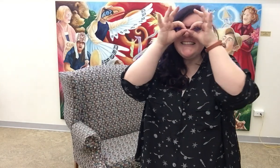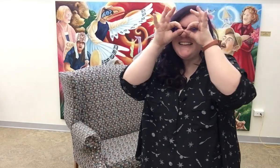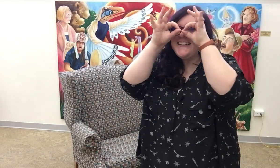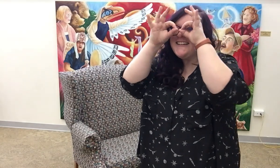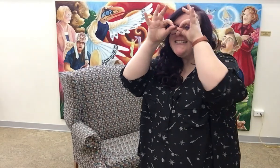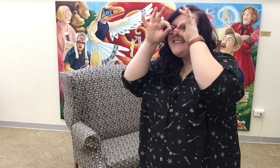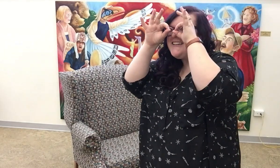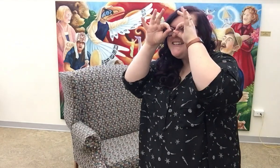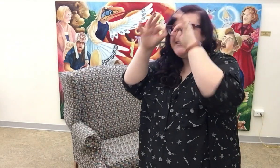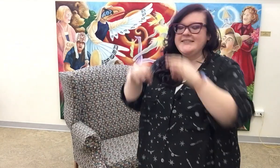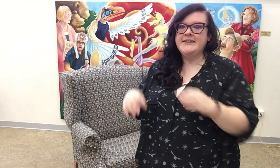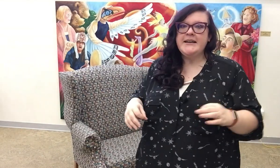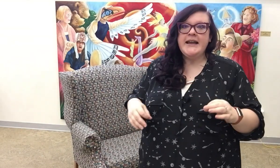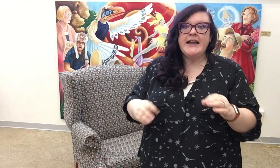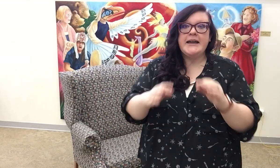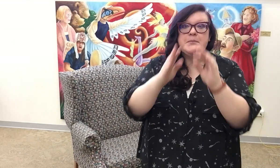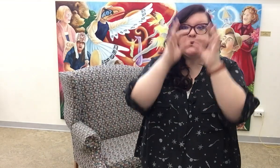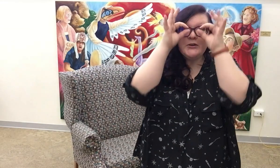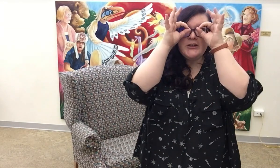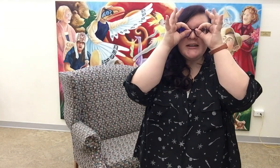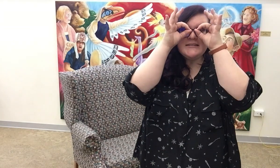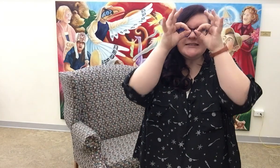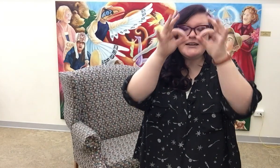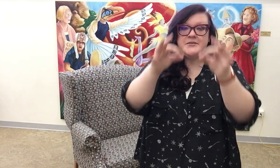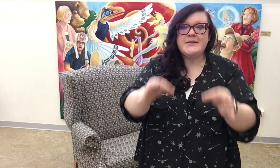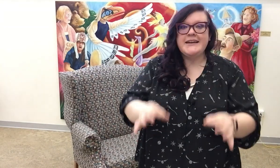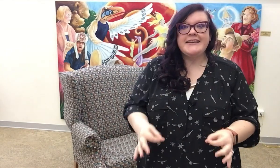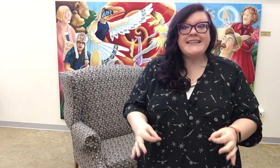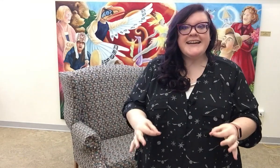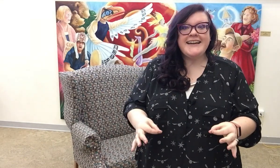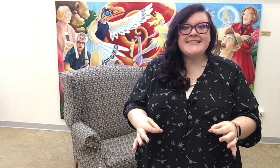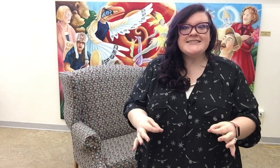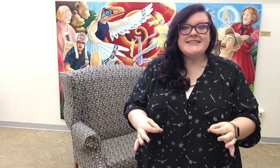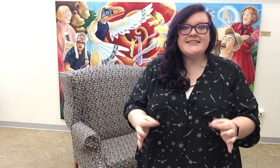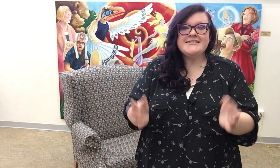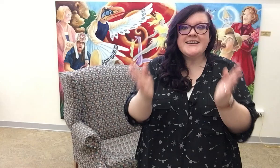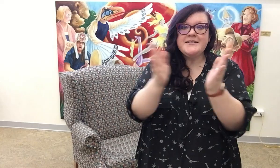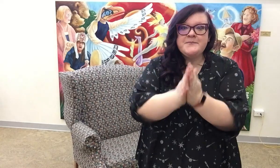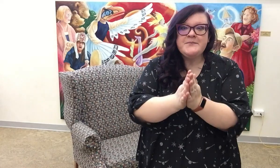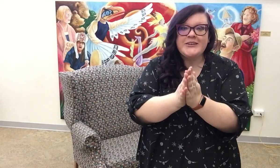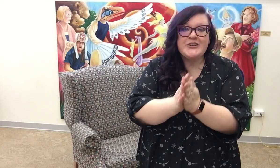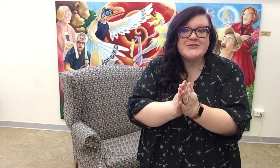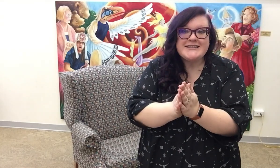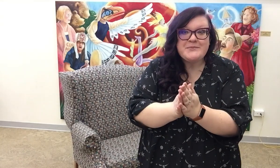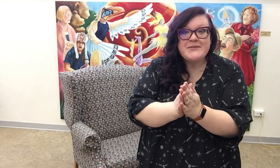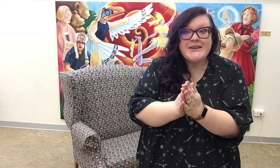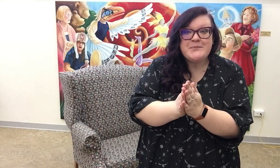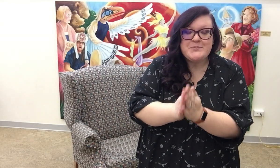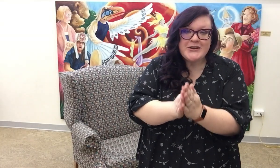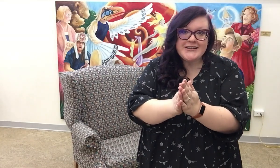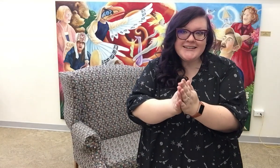look, look. I put down my glasses and close up the book.